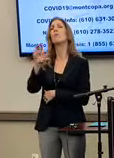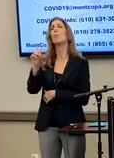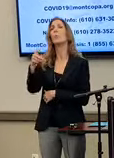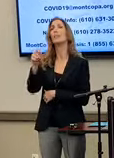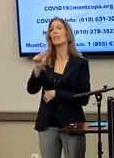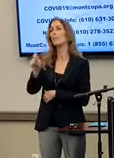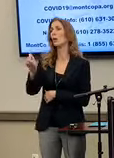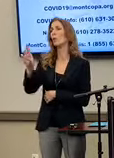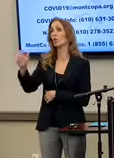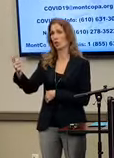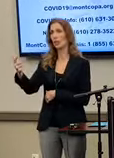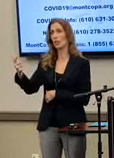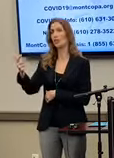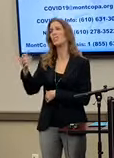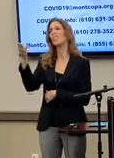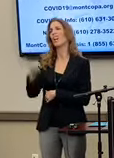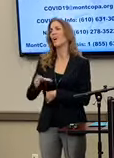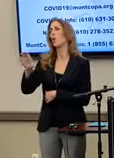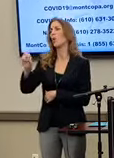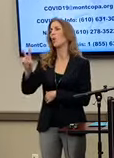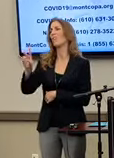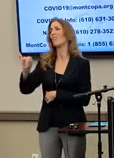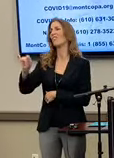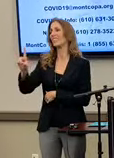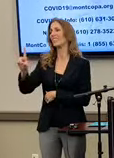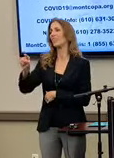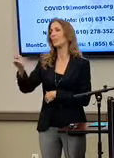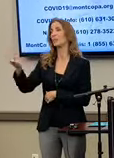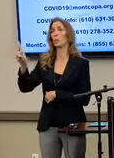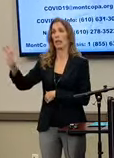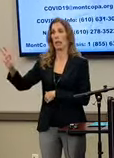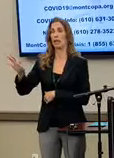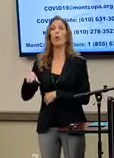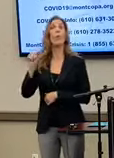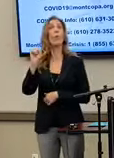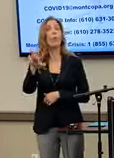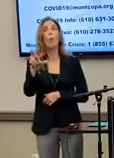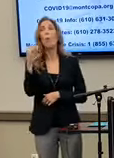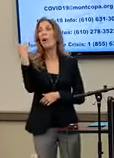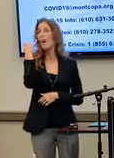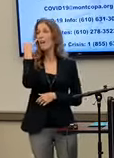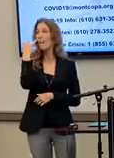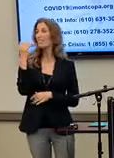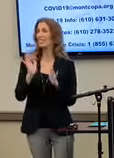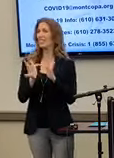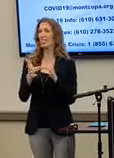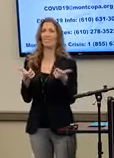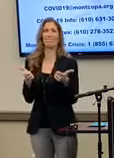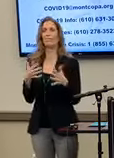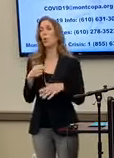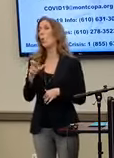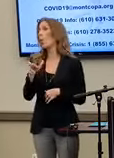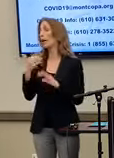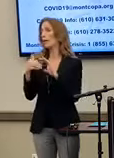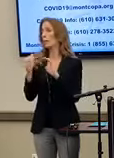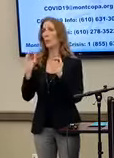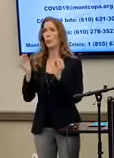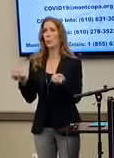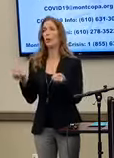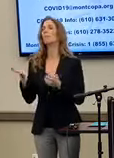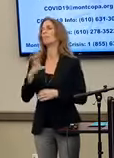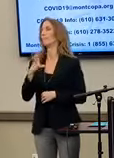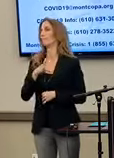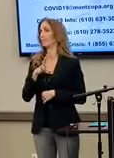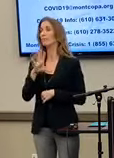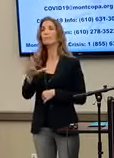.org slash COVID-19. Or if you don't have good internet access or an email address, you